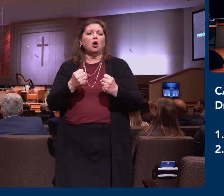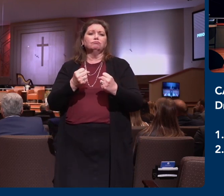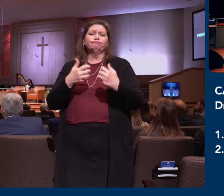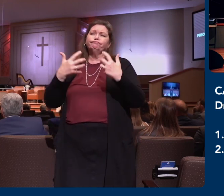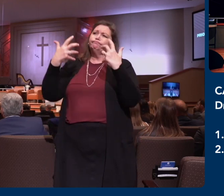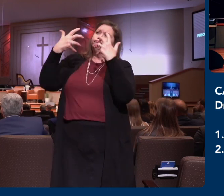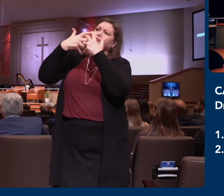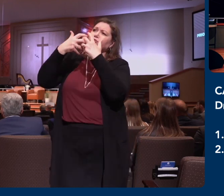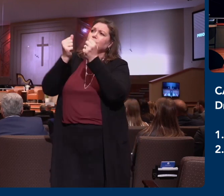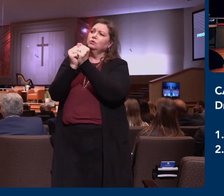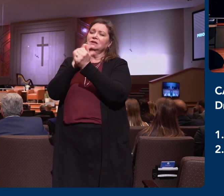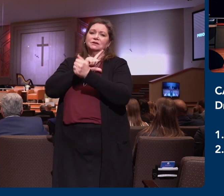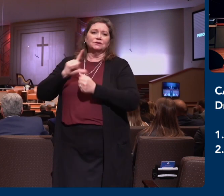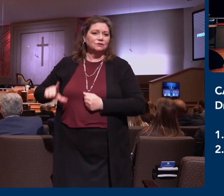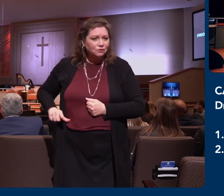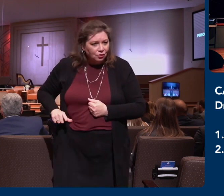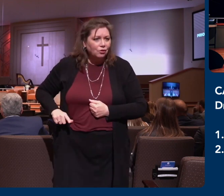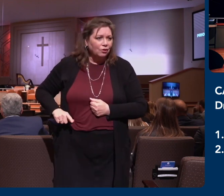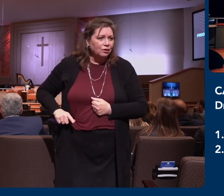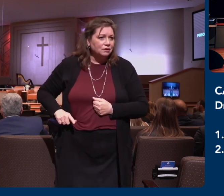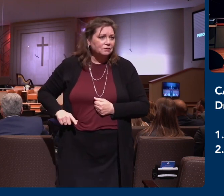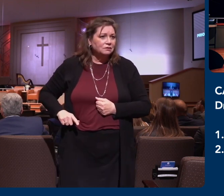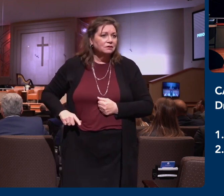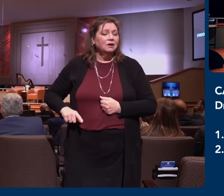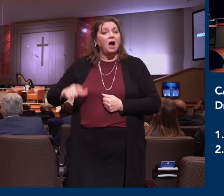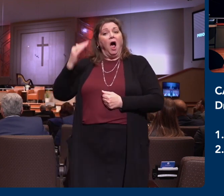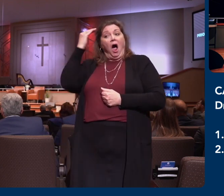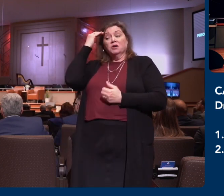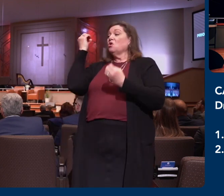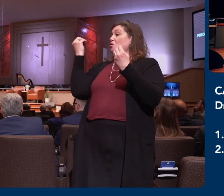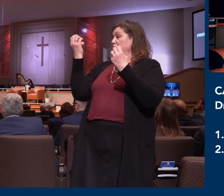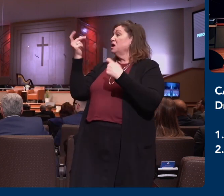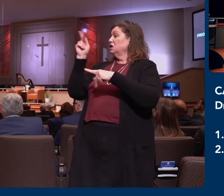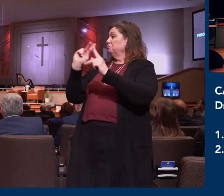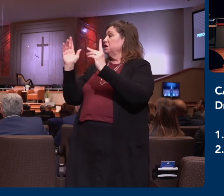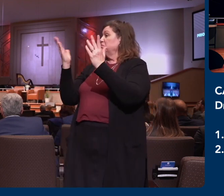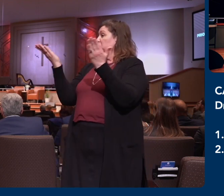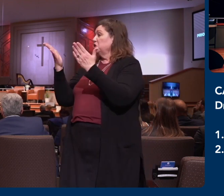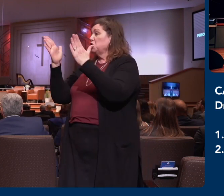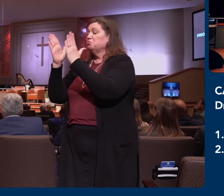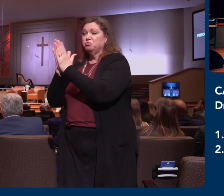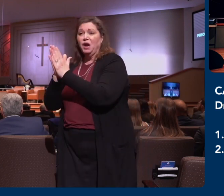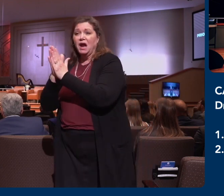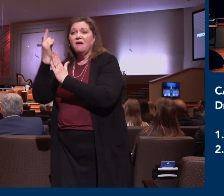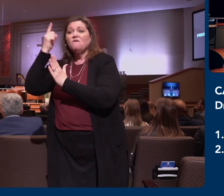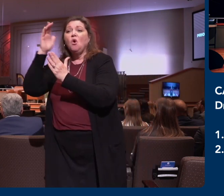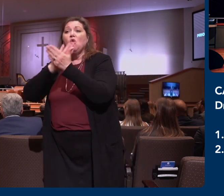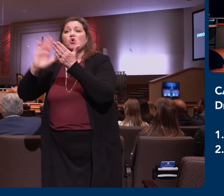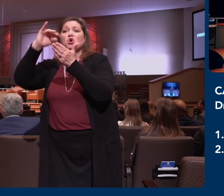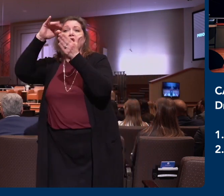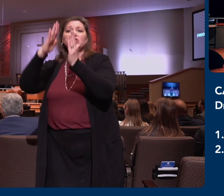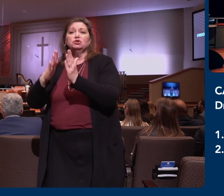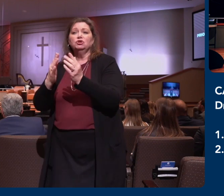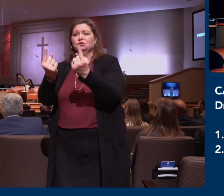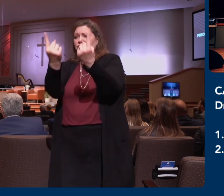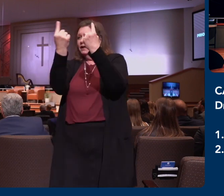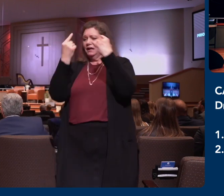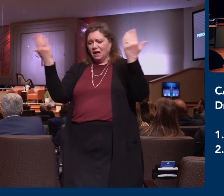And I know that's the prayer of those in this ministry, that college students would come here and they would grow with the grace and knowledge of the Lord Jesus Christ